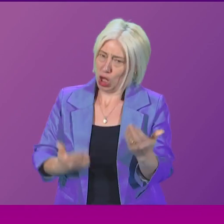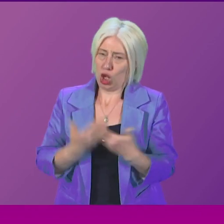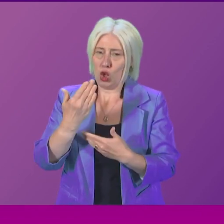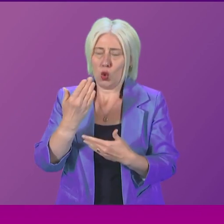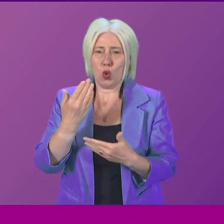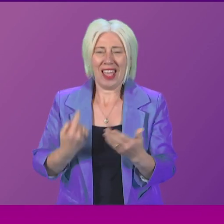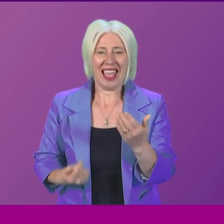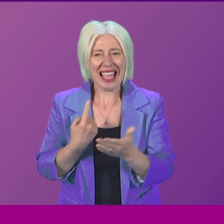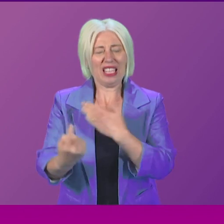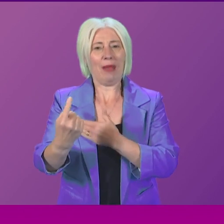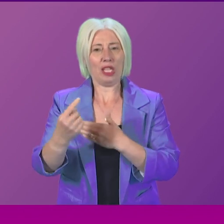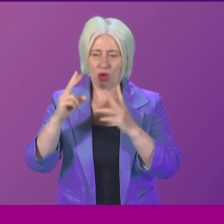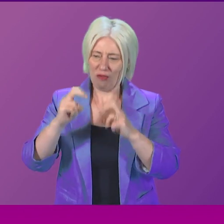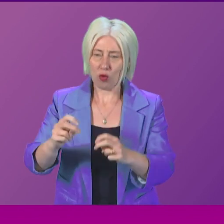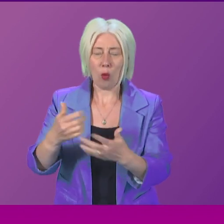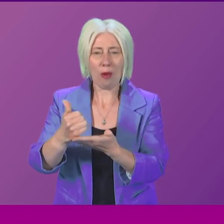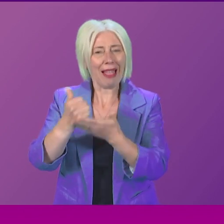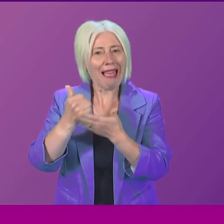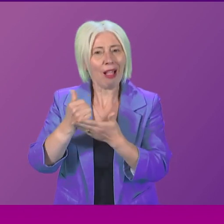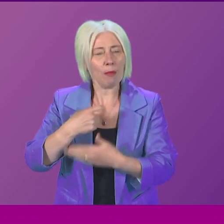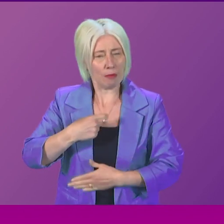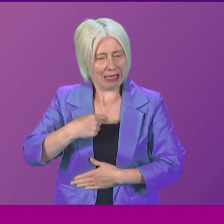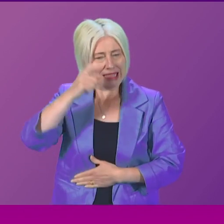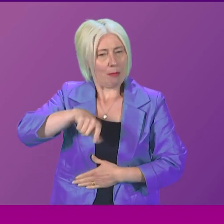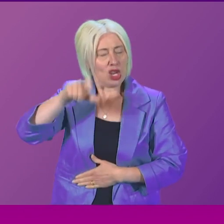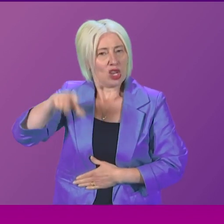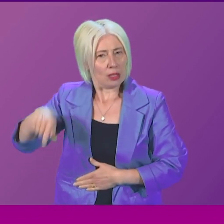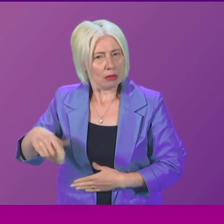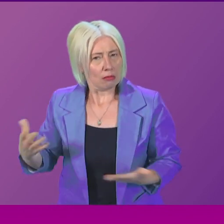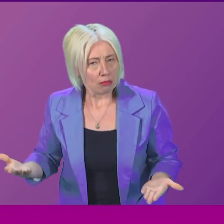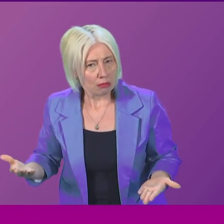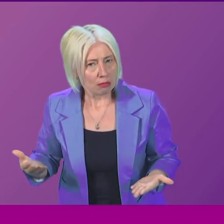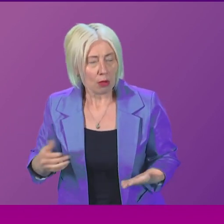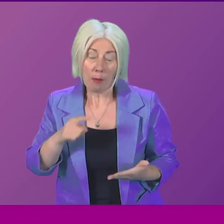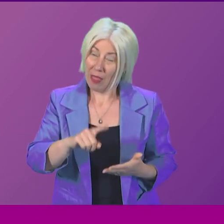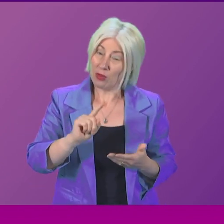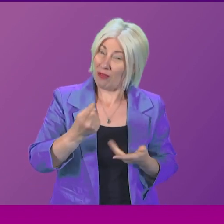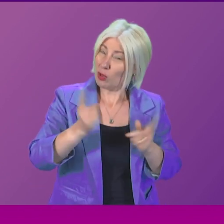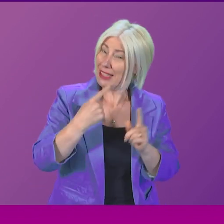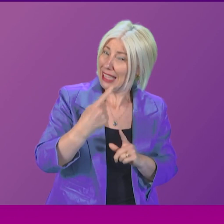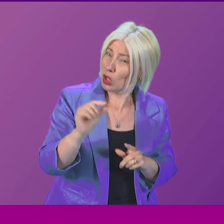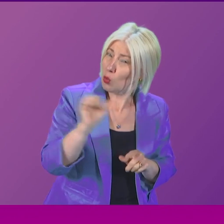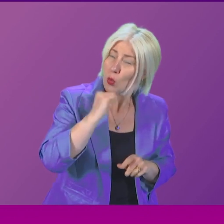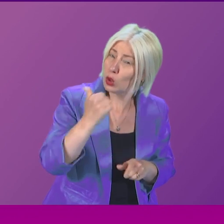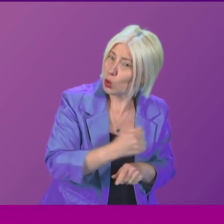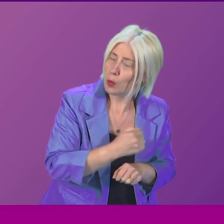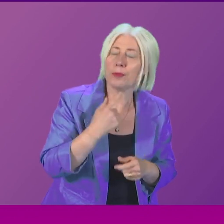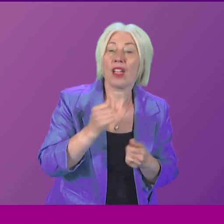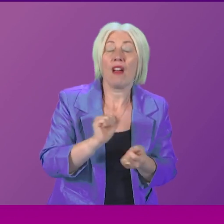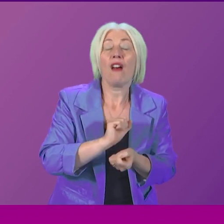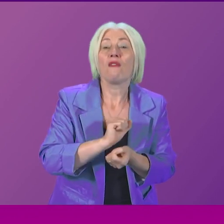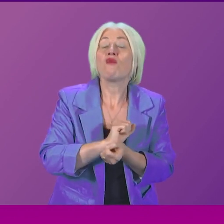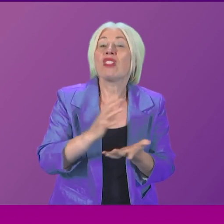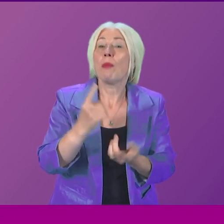help patients? That's what they're saying about the current process being suggested by the First Minister. Now, a Freedom of Information